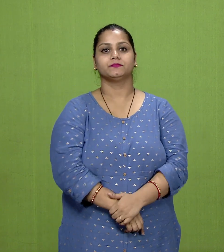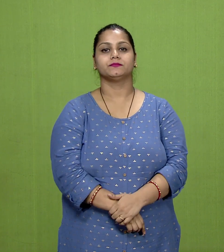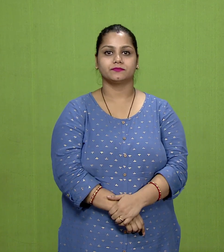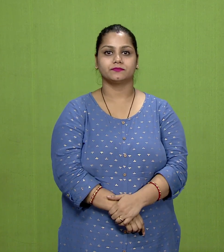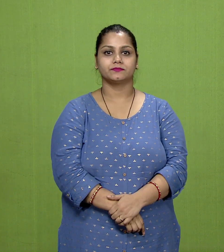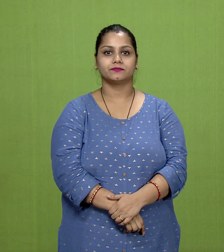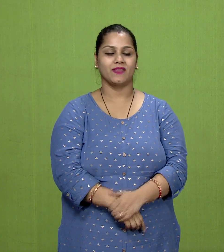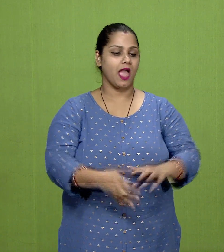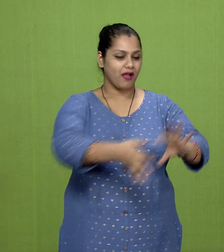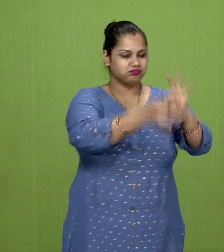Nonattachment. Nonattachment.